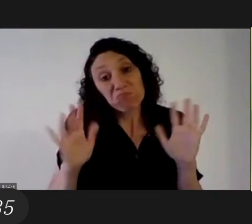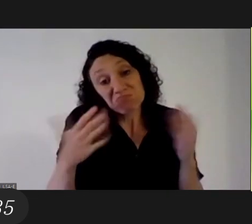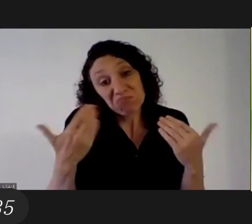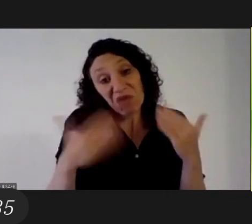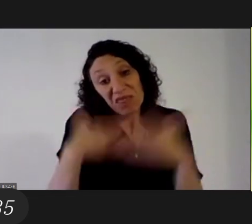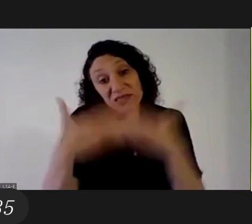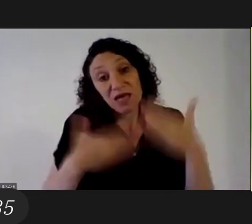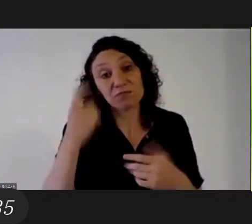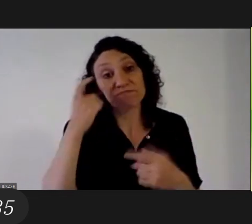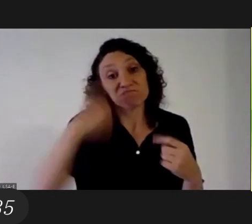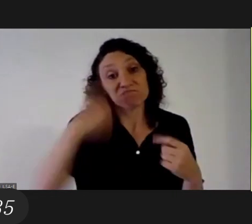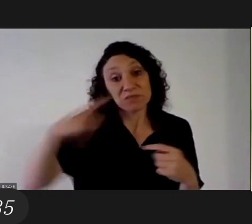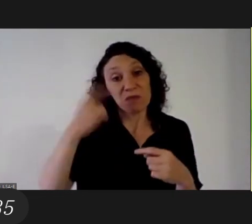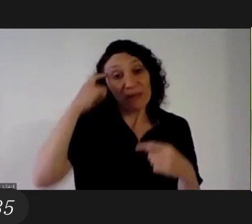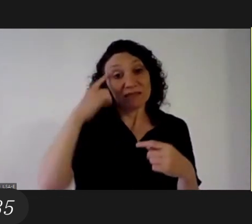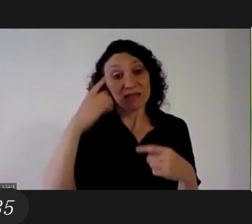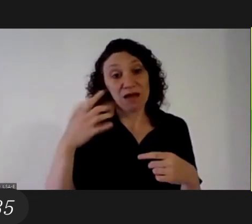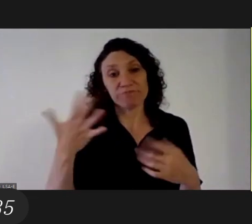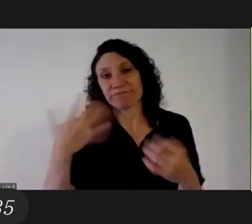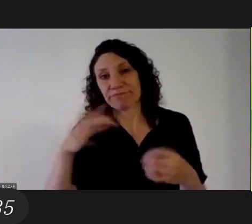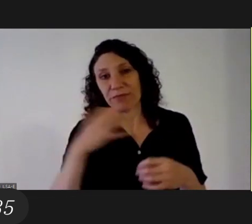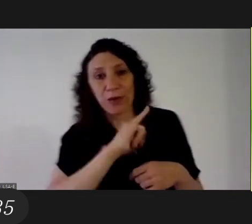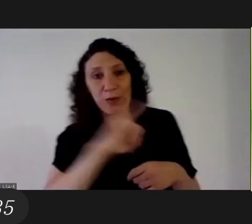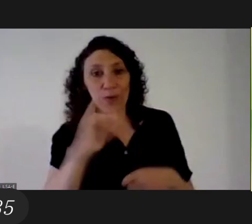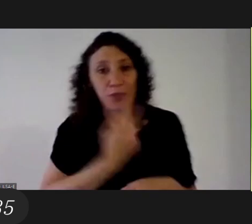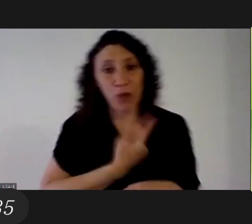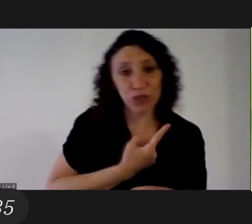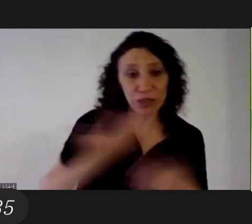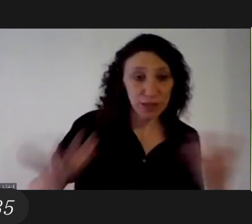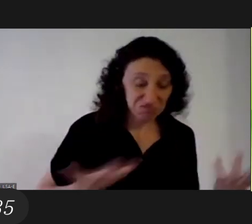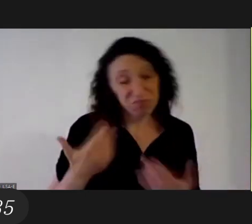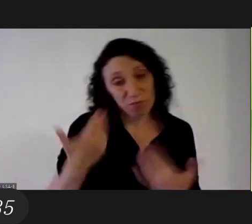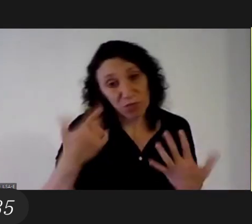would be something like putting hands into action